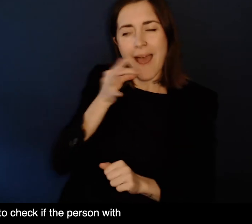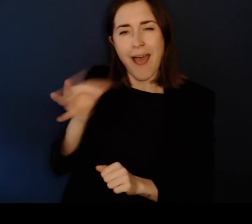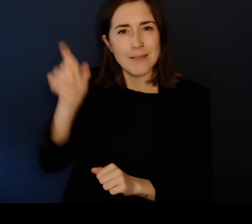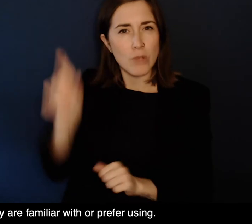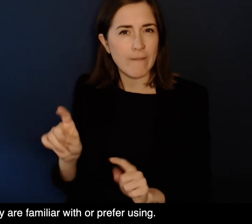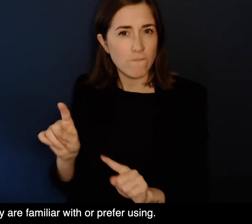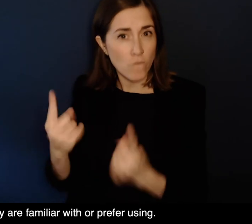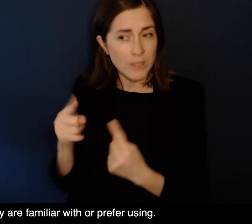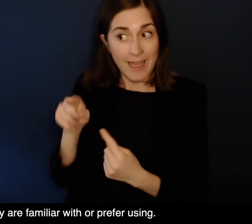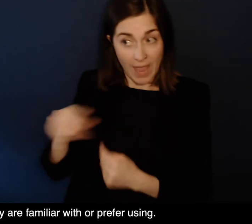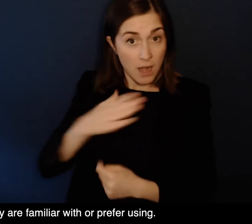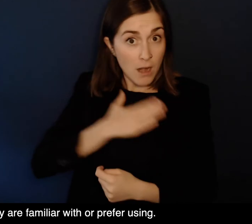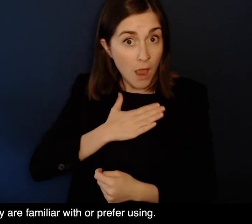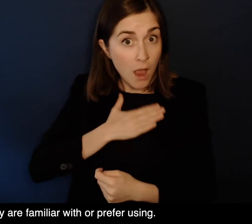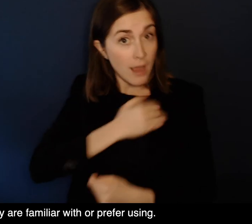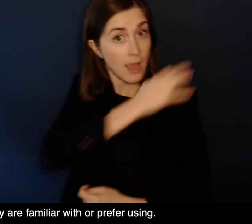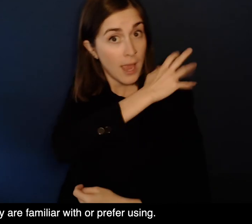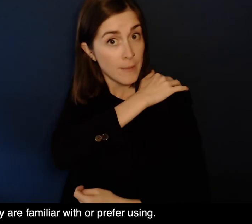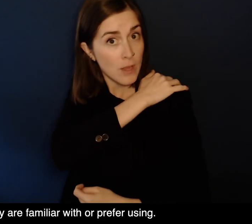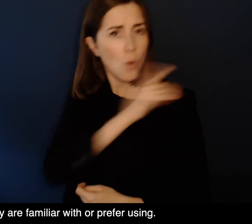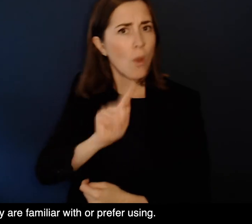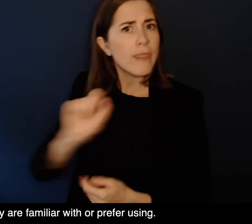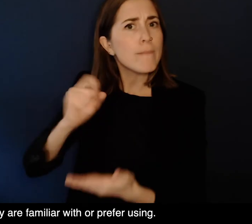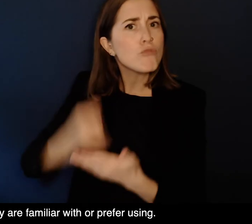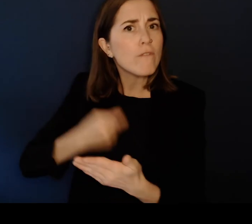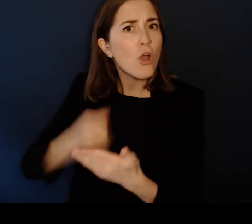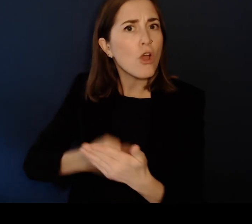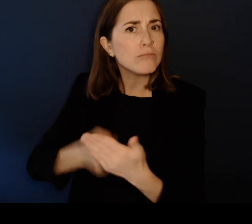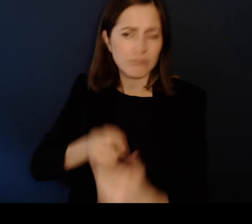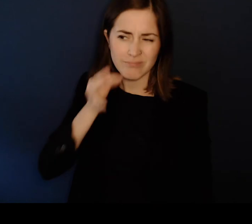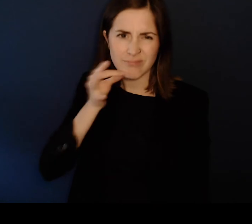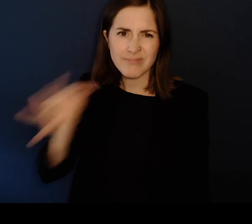haptics And which haptics they are familiar with Or prefer using